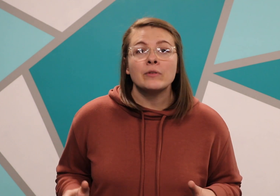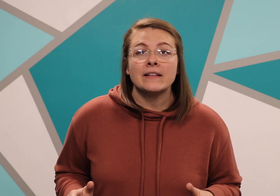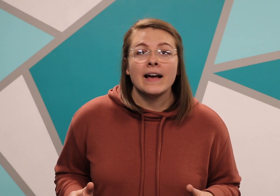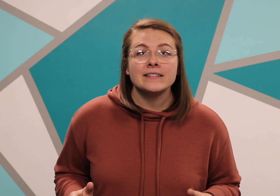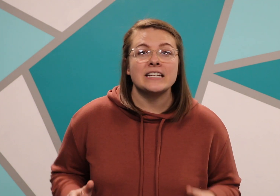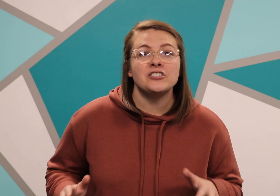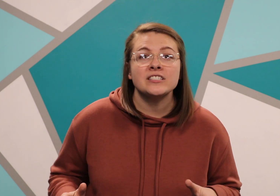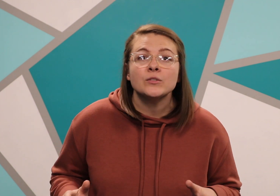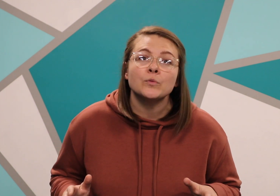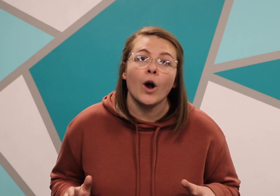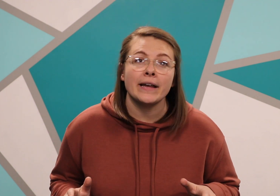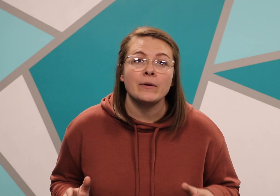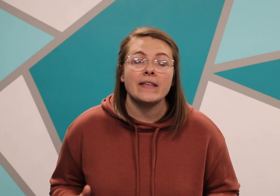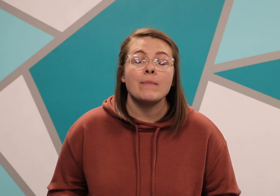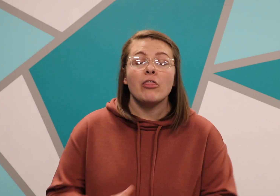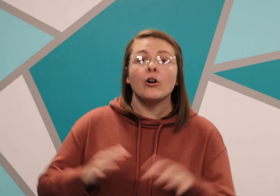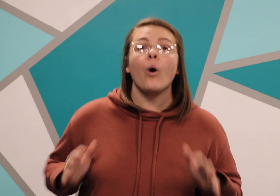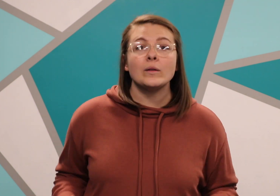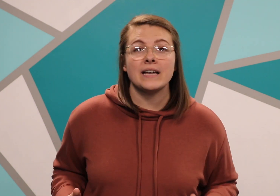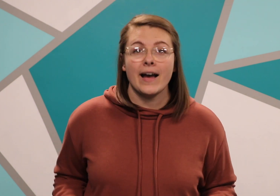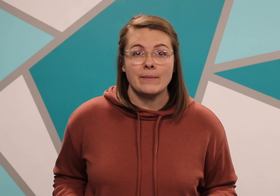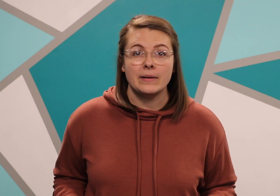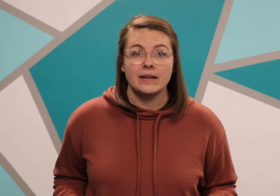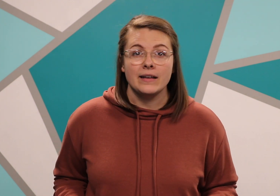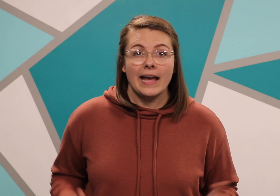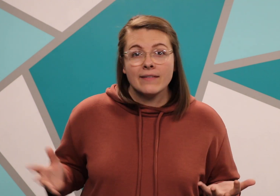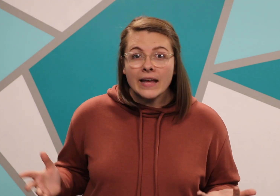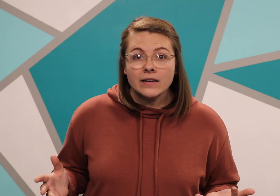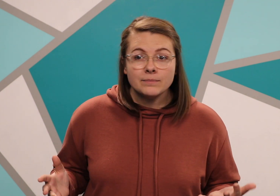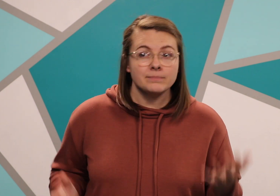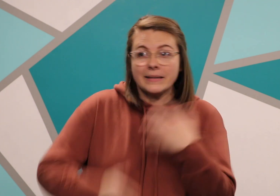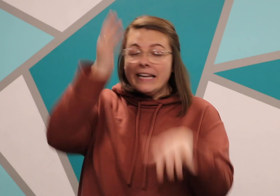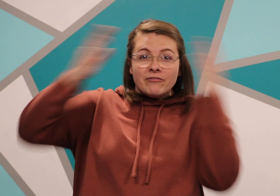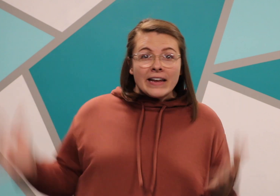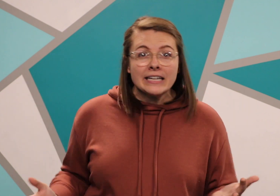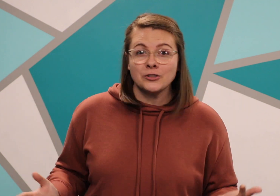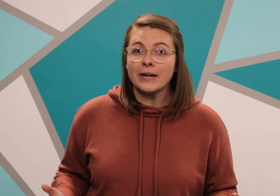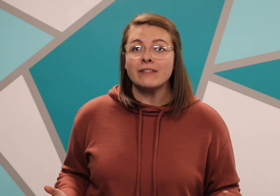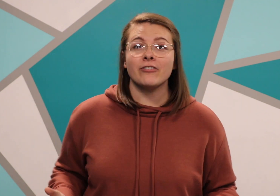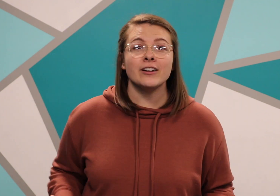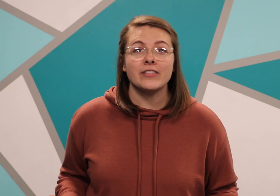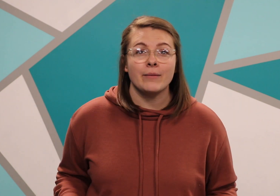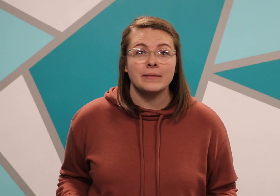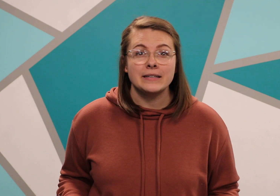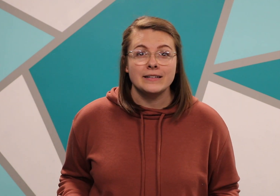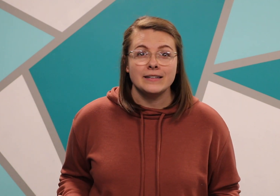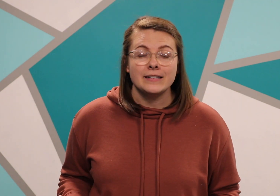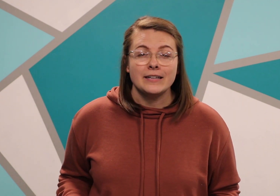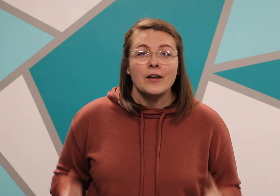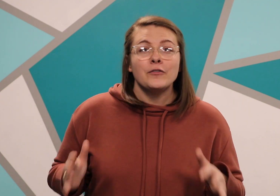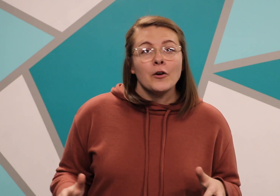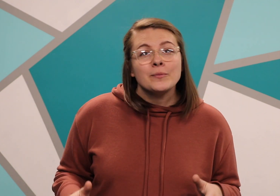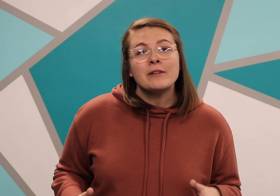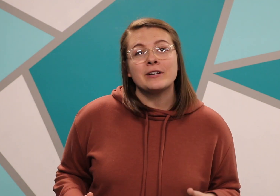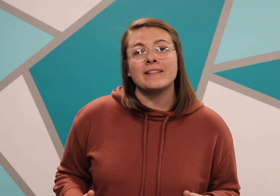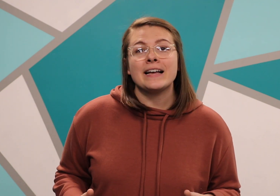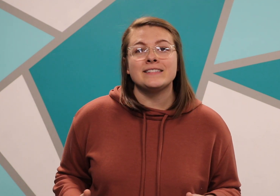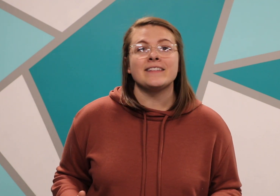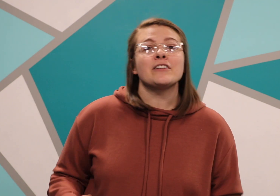realized that Jesus was walking with them the whole time and then he vanished right in front of them those men realized that there